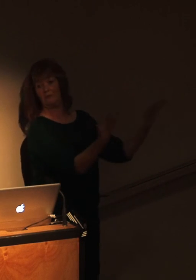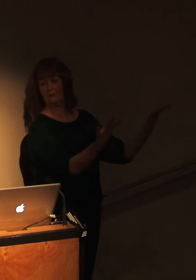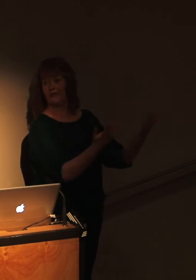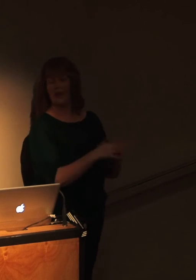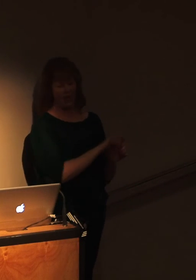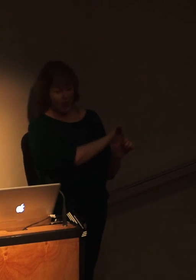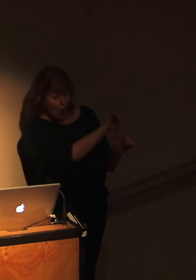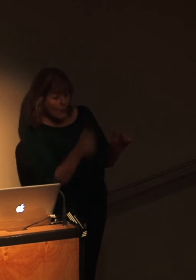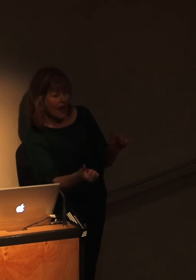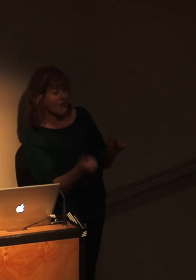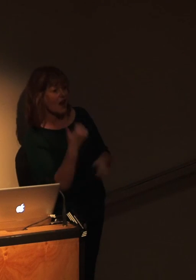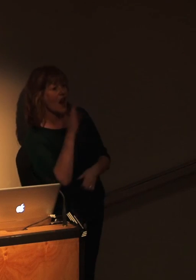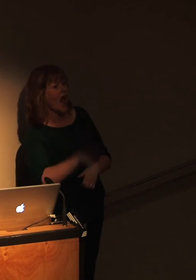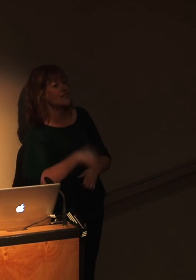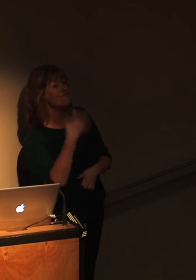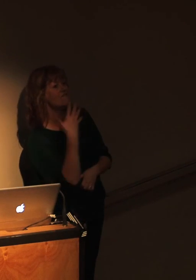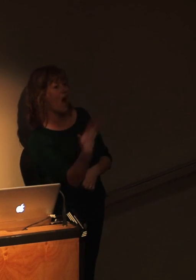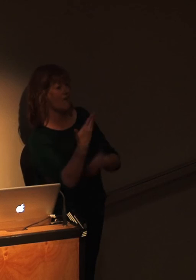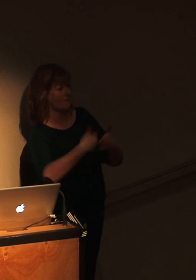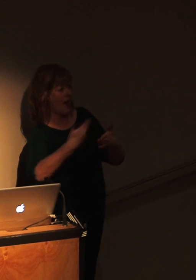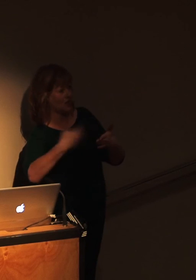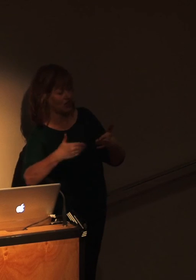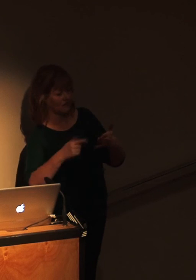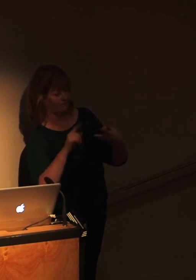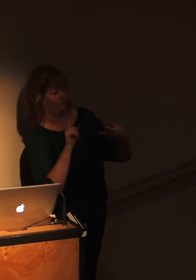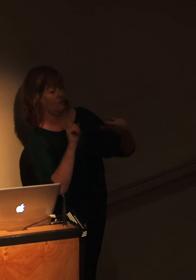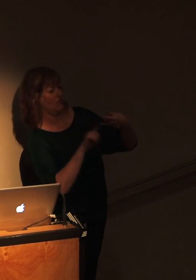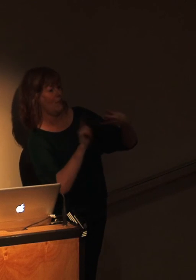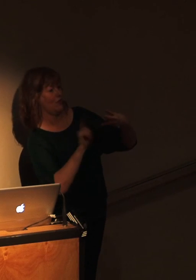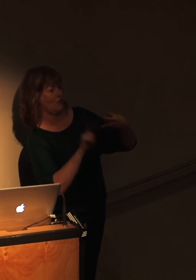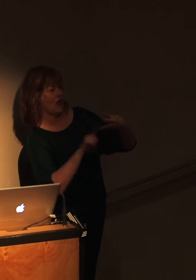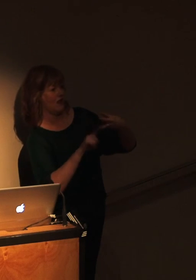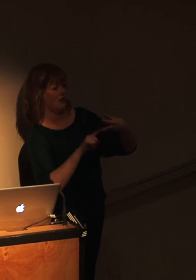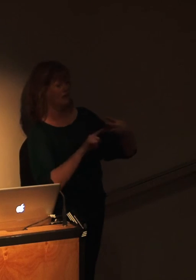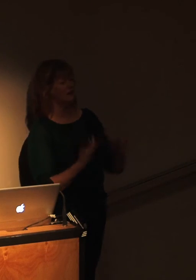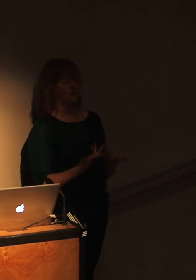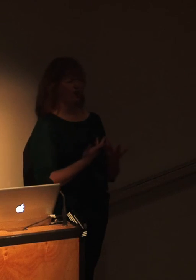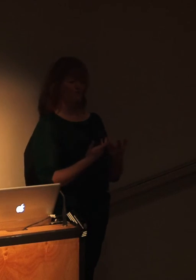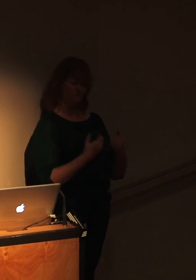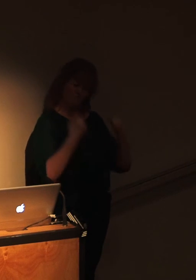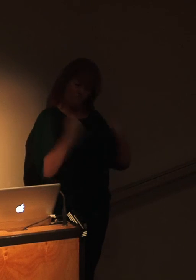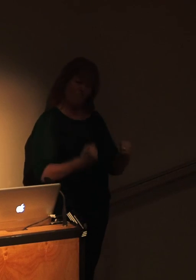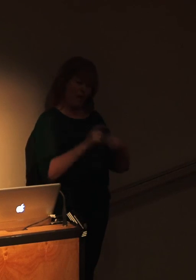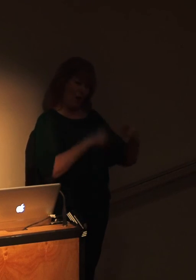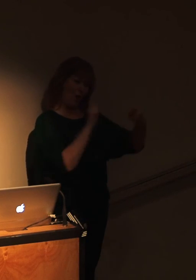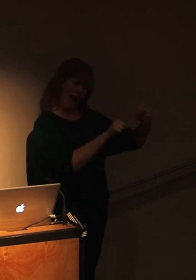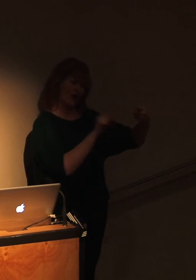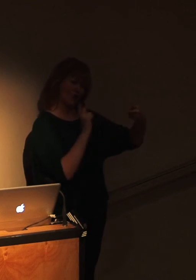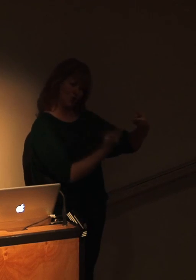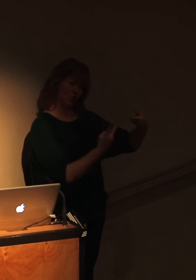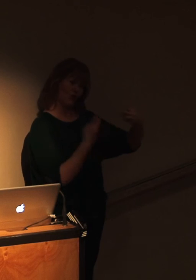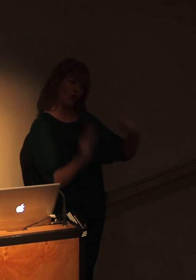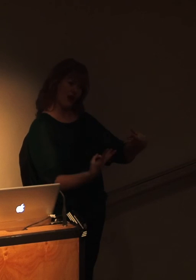they'll look for the payoff or the end. And that's how regimented the American film industry is, about story. And it's for good reason. It's because